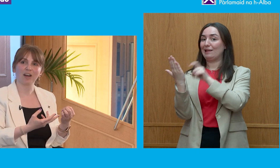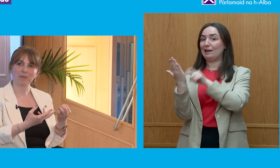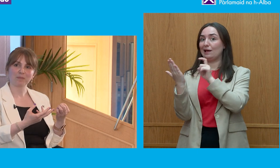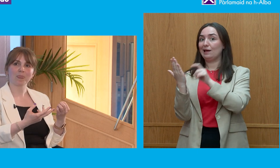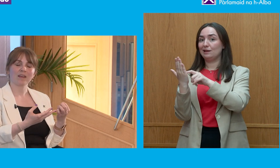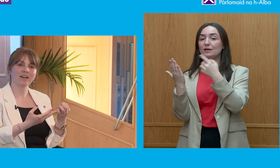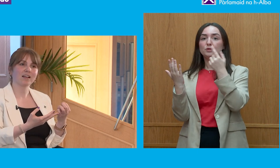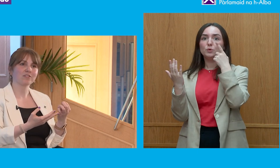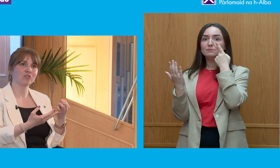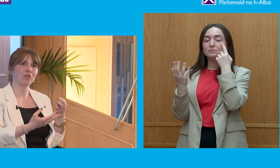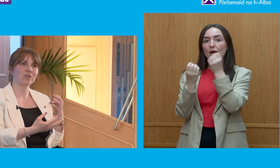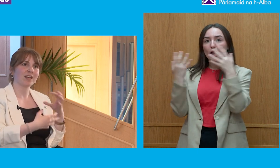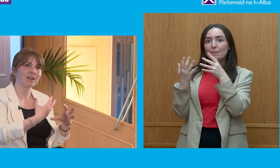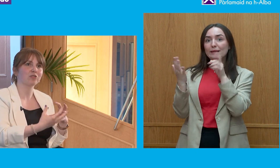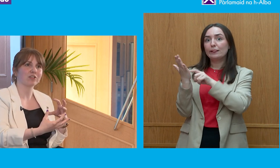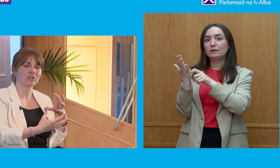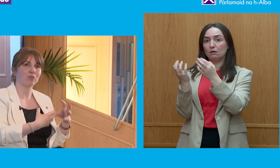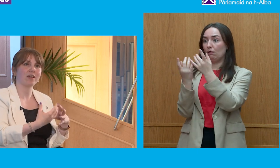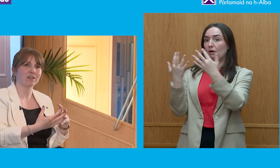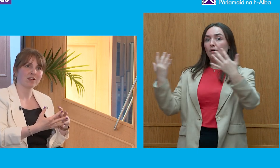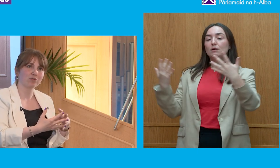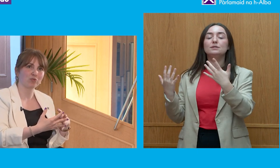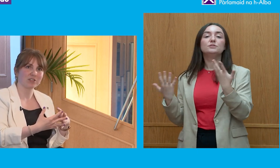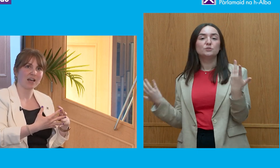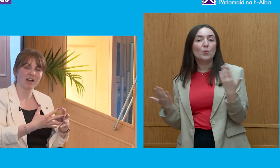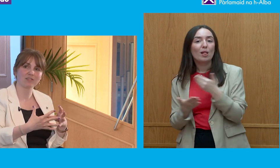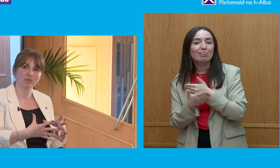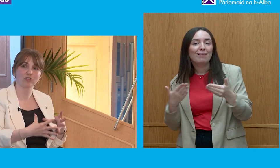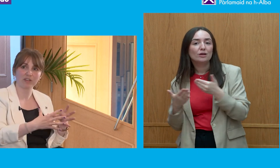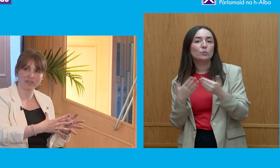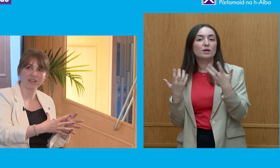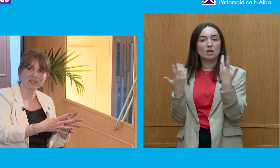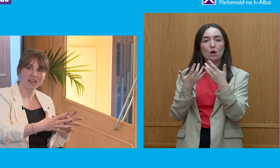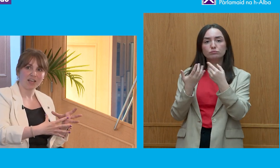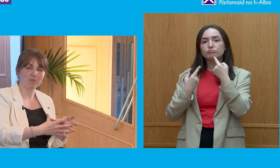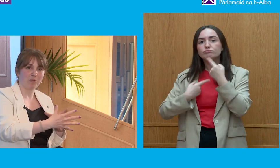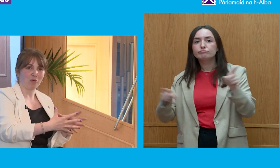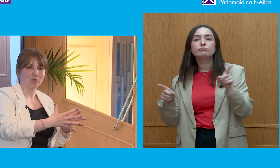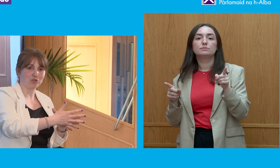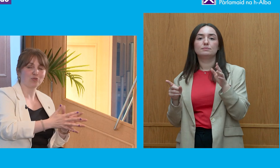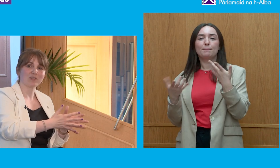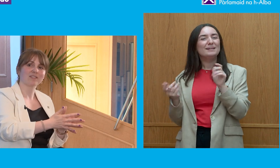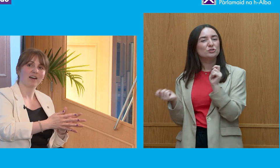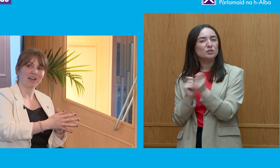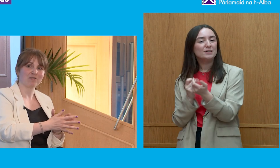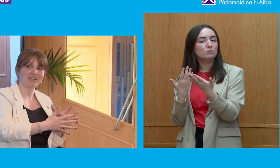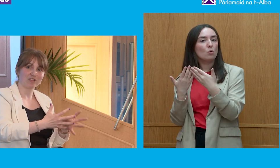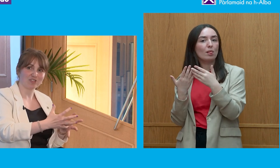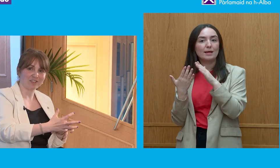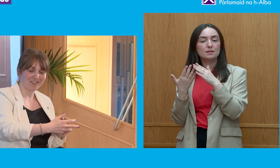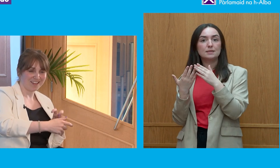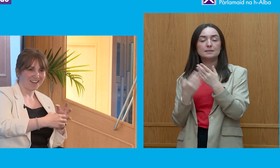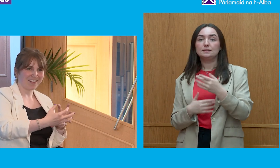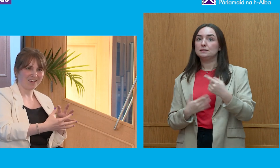headlines. So the language and the way things are reported has also shifted a bit more towards that kind of